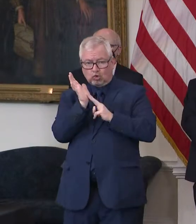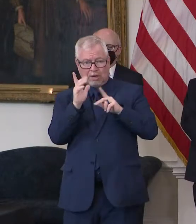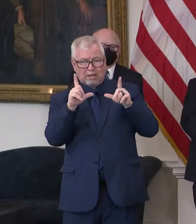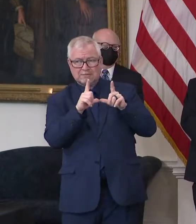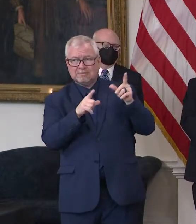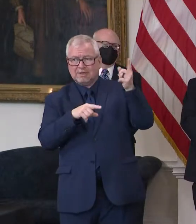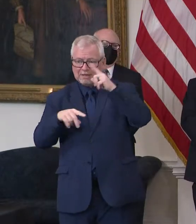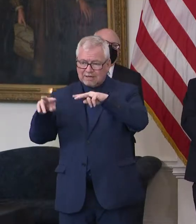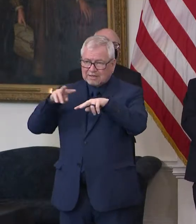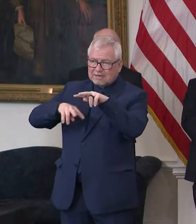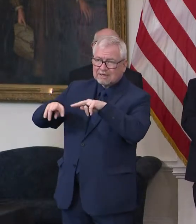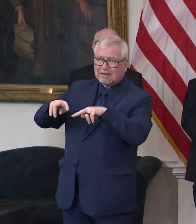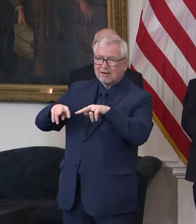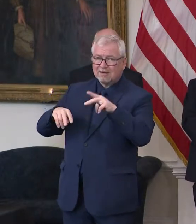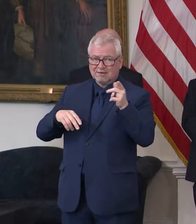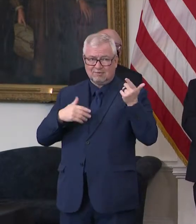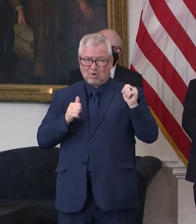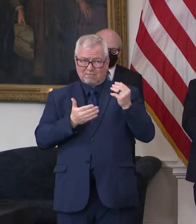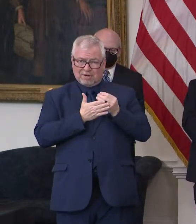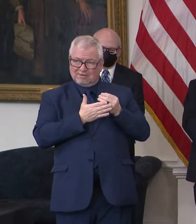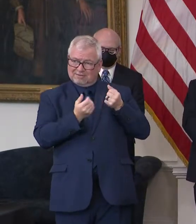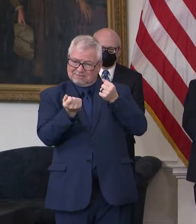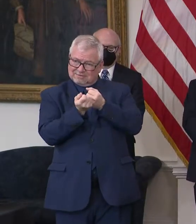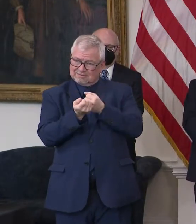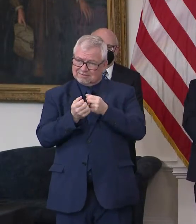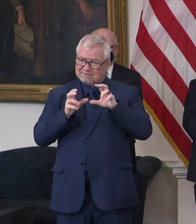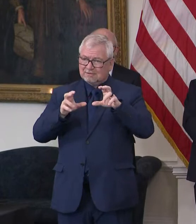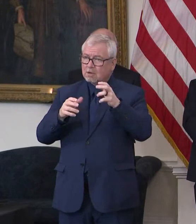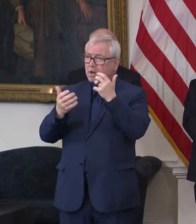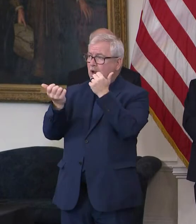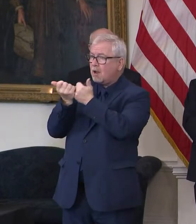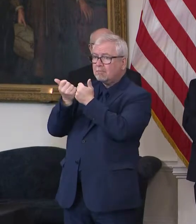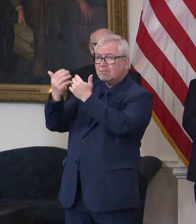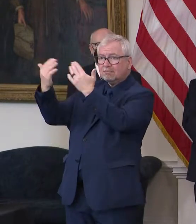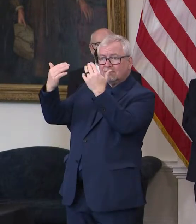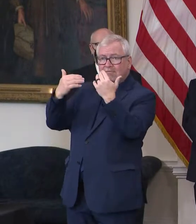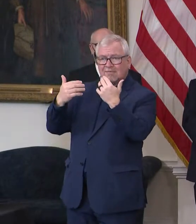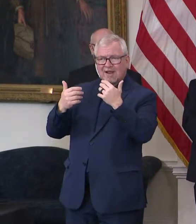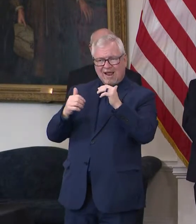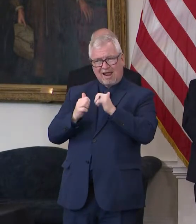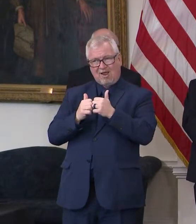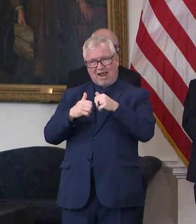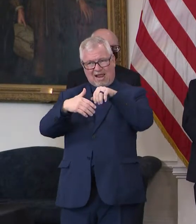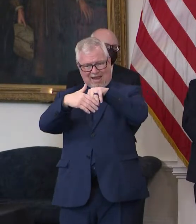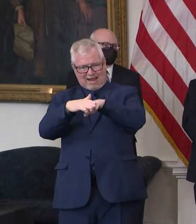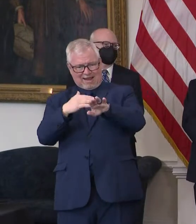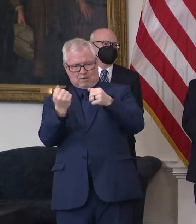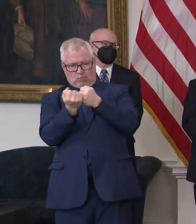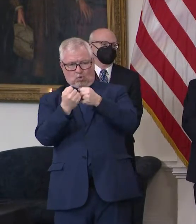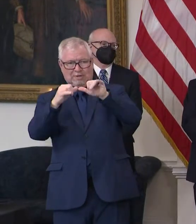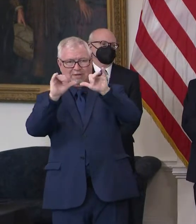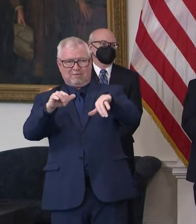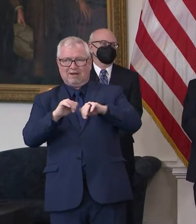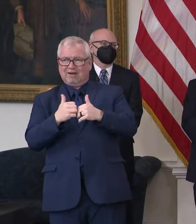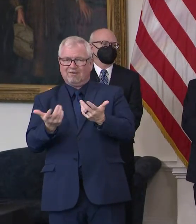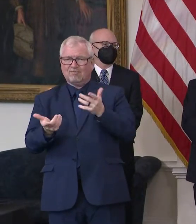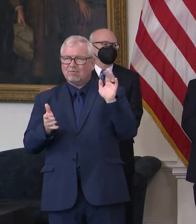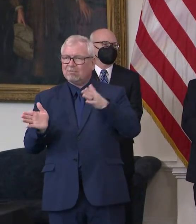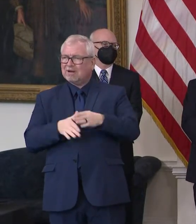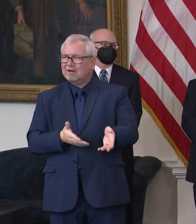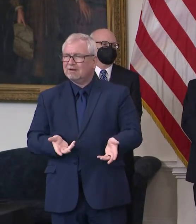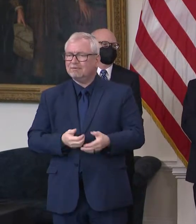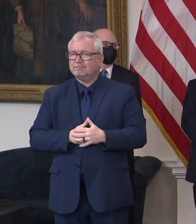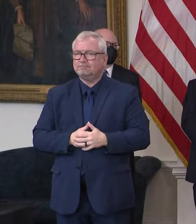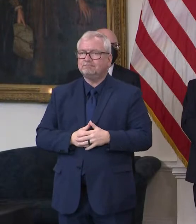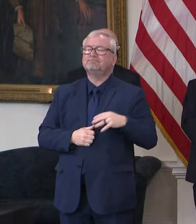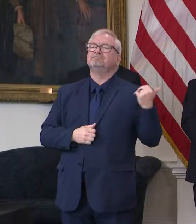your call for help are having trouble with that system. Just looking for your reaction. We do have a problem with, you know,